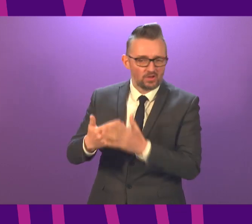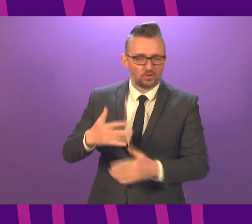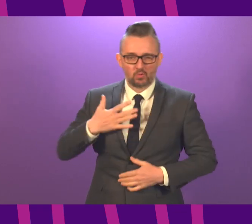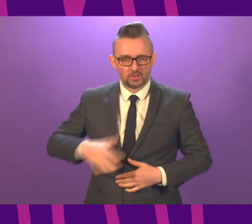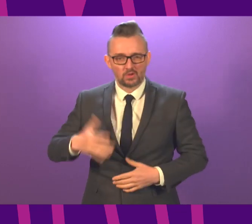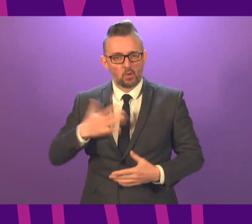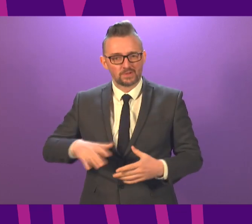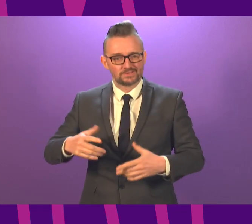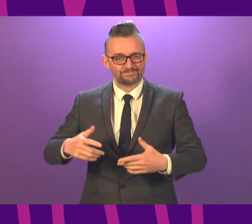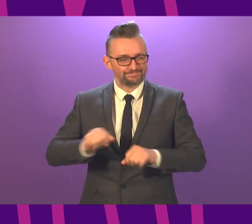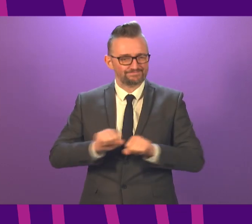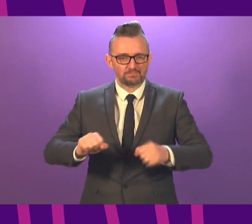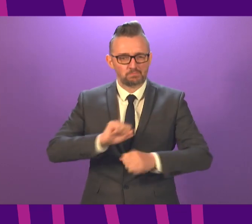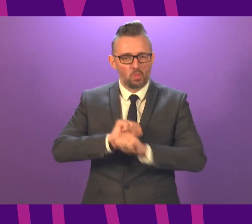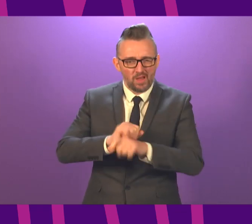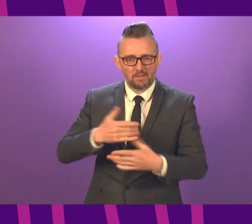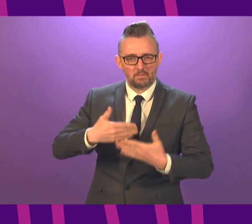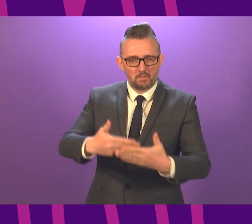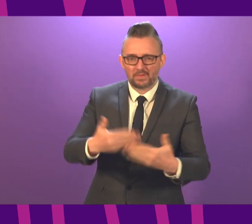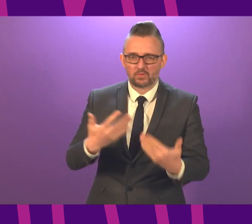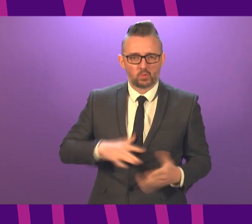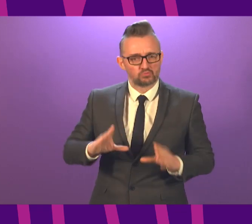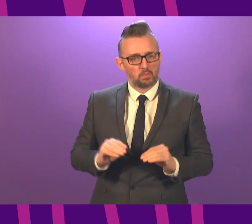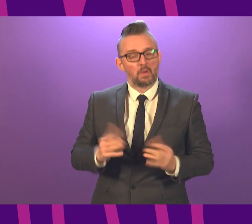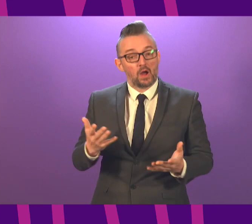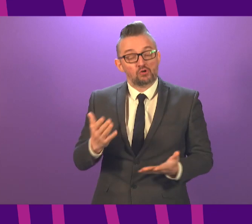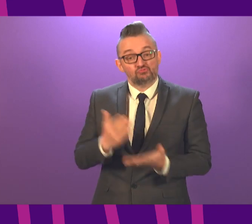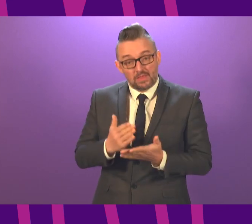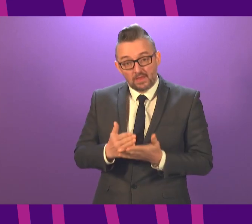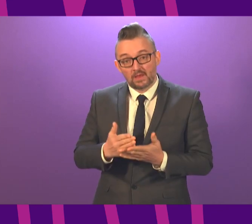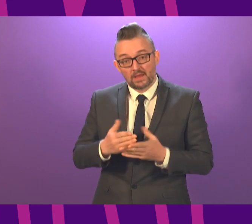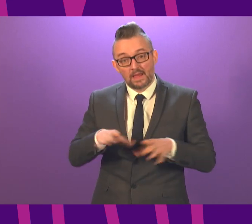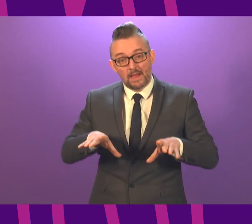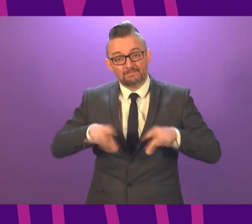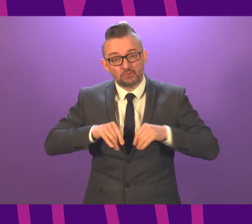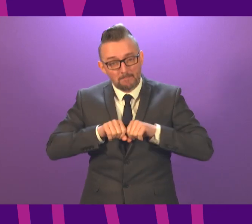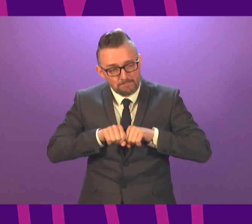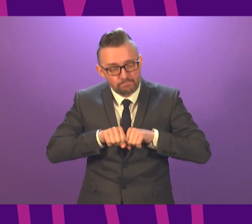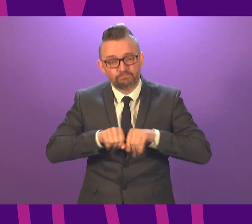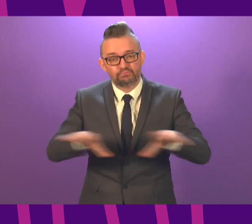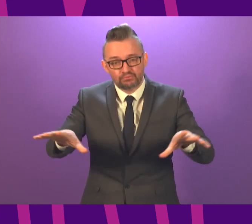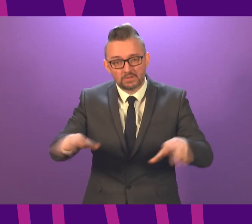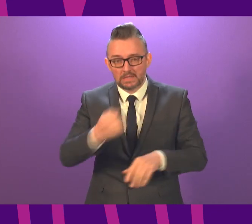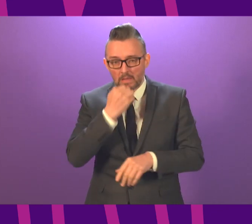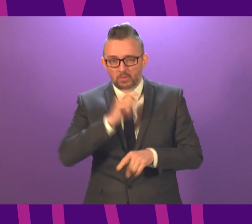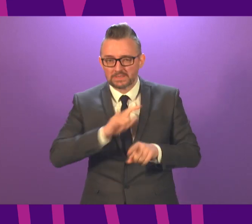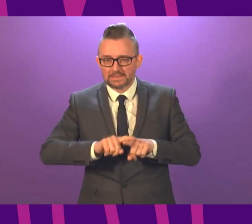restrictions to be any tighter than needed. However, the increase in infection rate and the transmissibility of the new variant gives grave